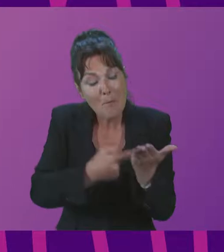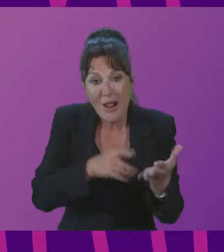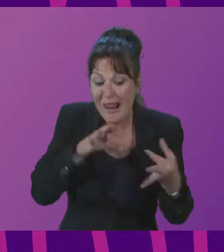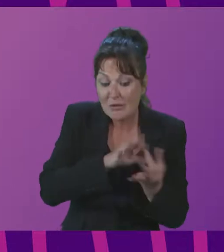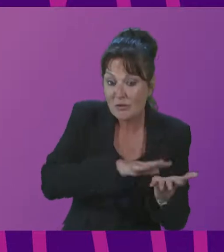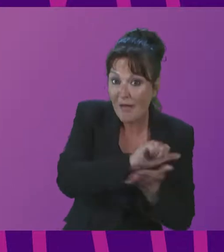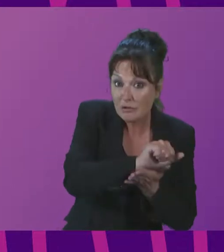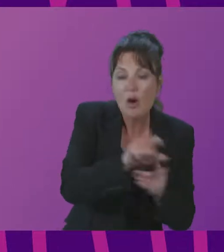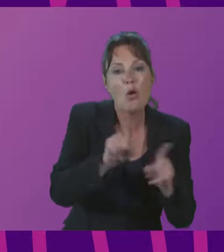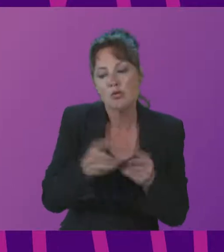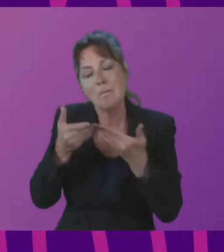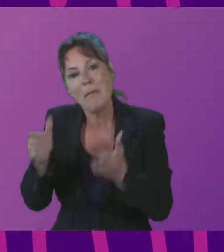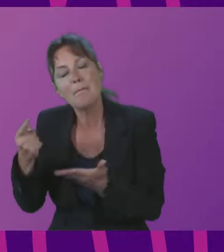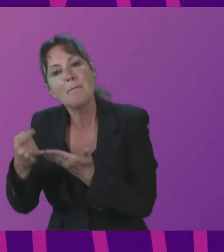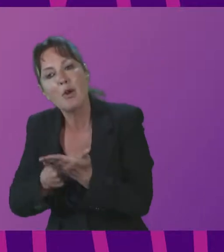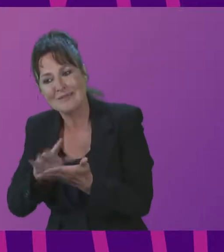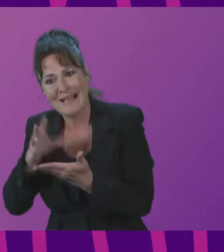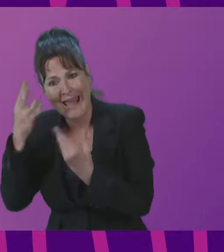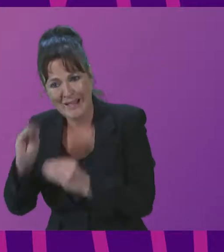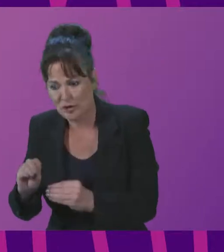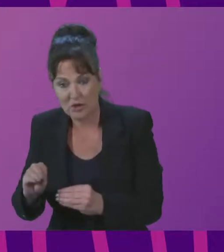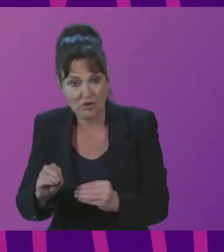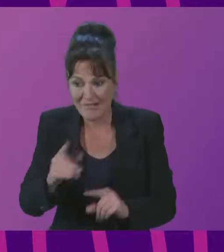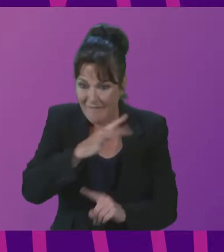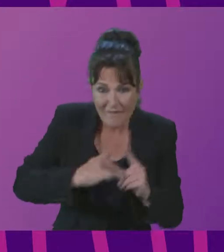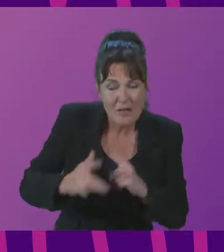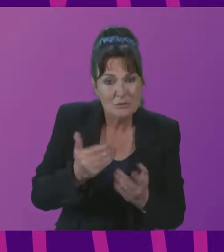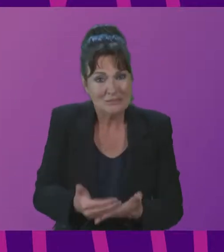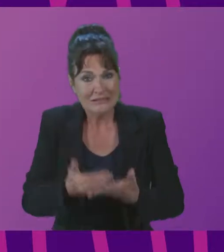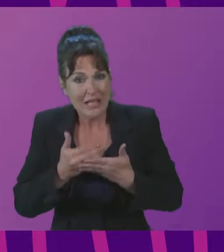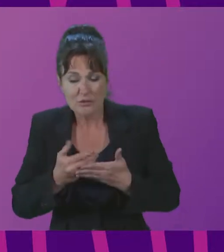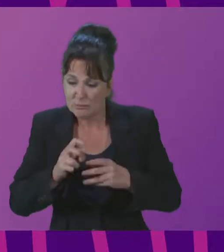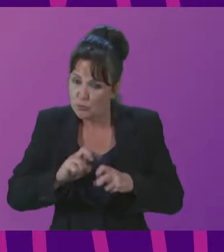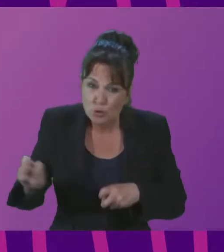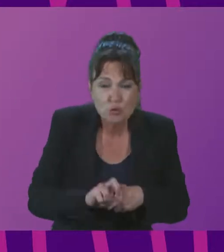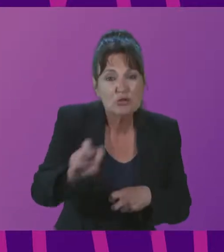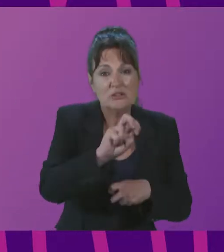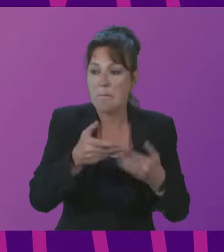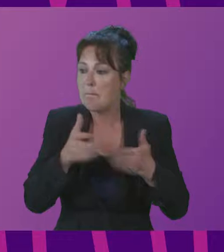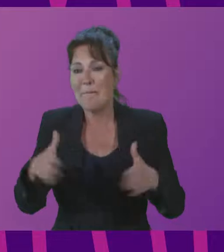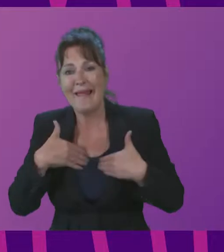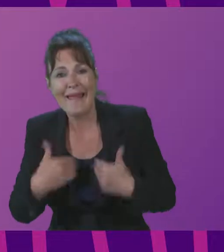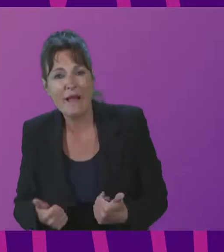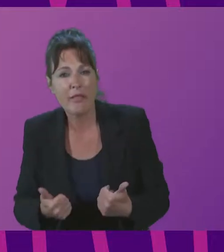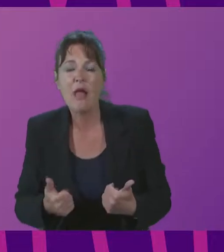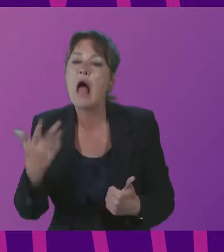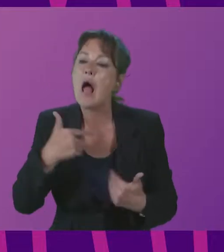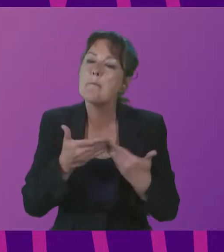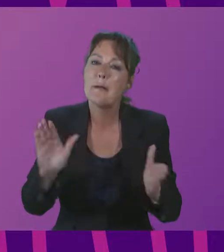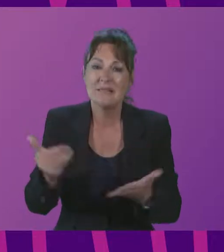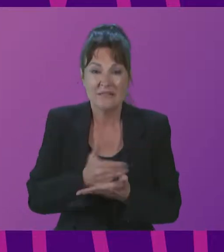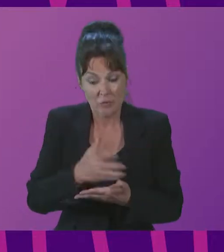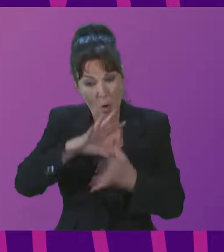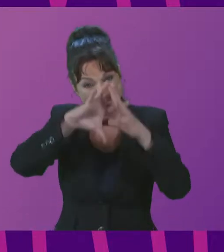and the public policies for education, environment protection, tourism, public health, and public safety.